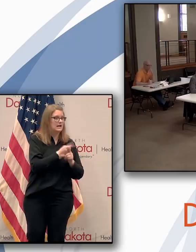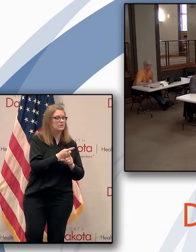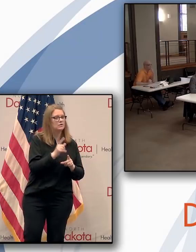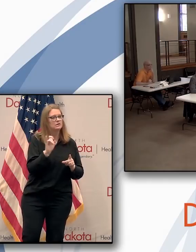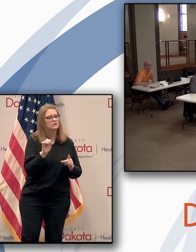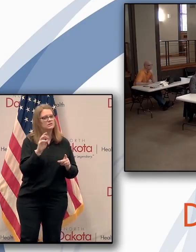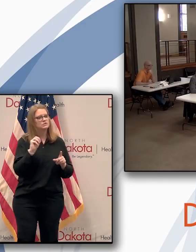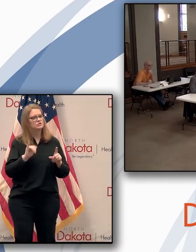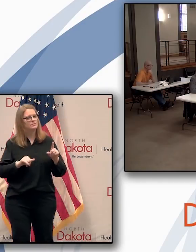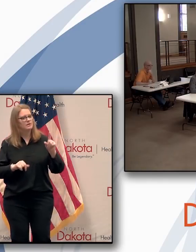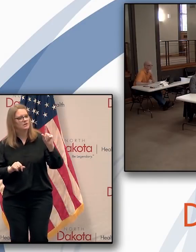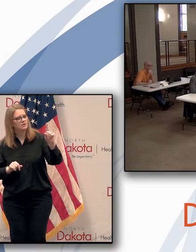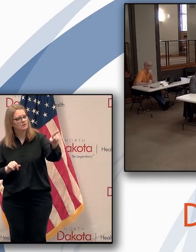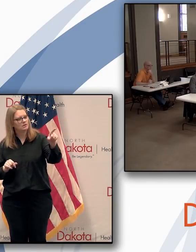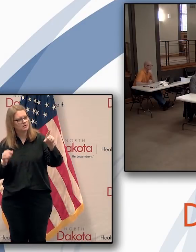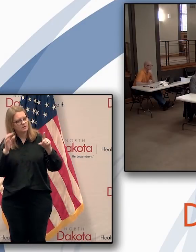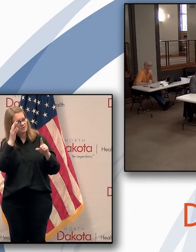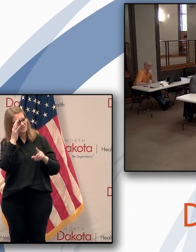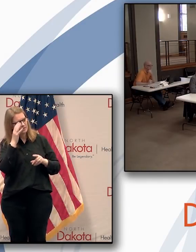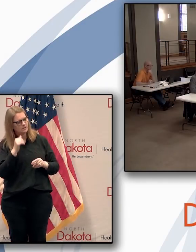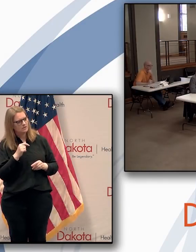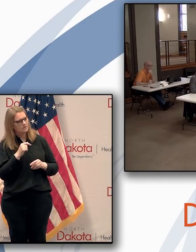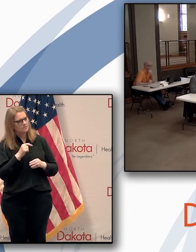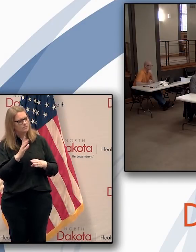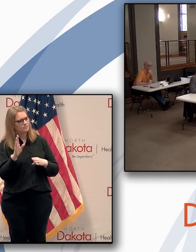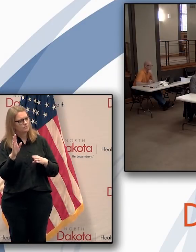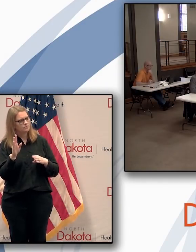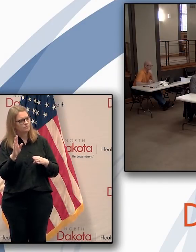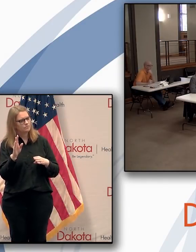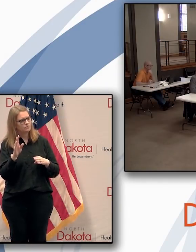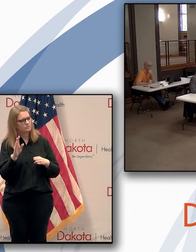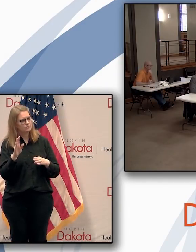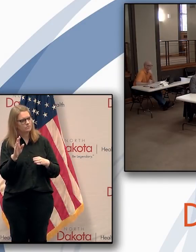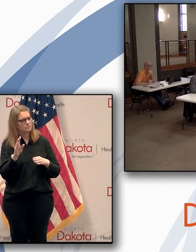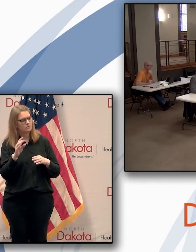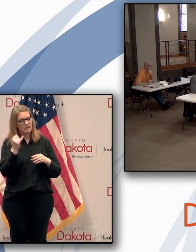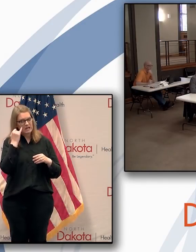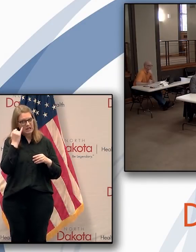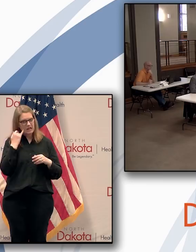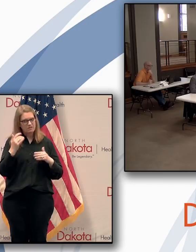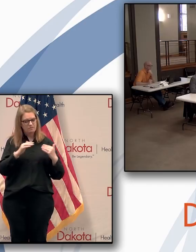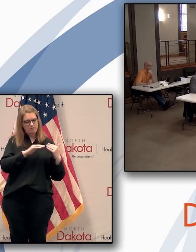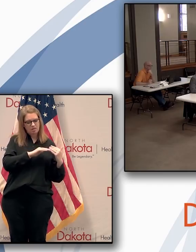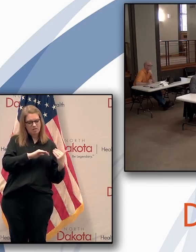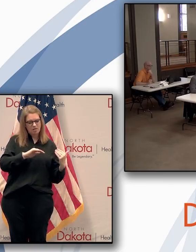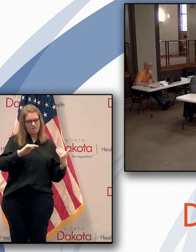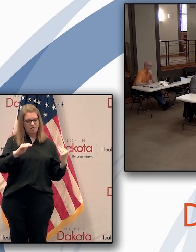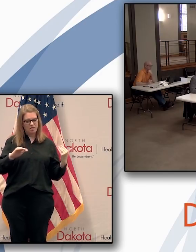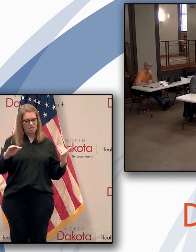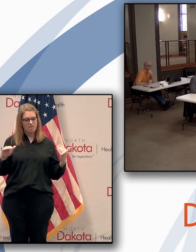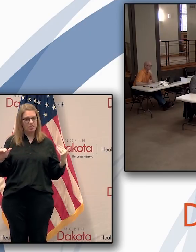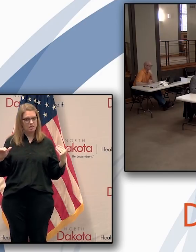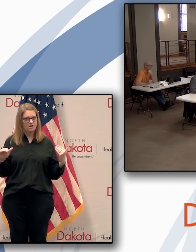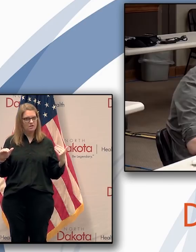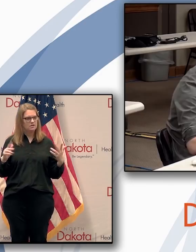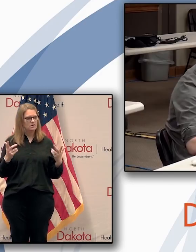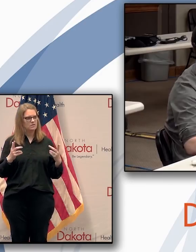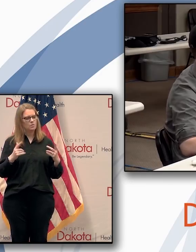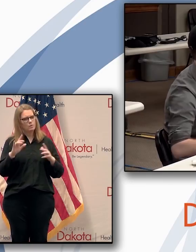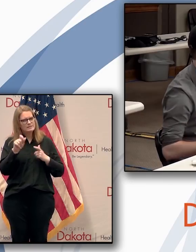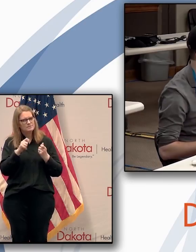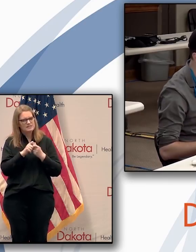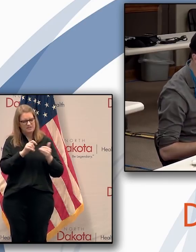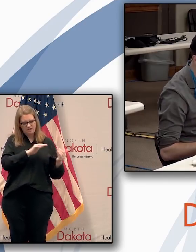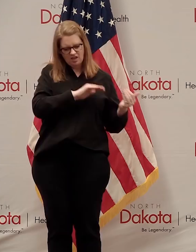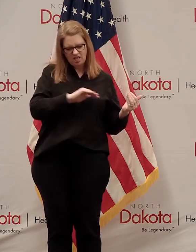You mentioned that businesses will be allowed to reopen if conditions hold, if the trends hold. I'm wondering specifically what trends are those that you're looking